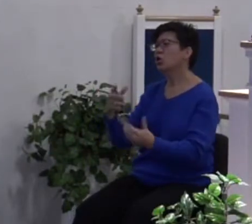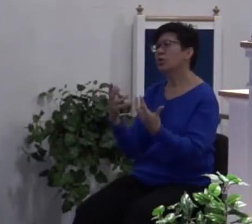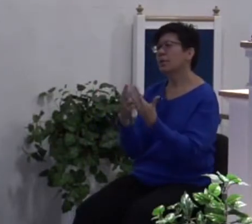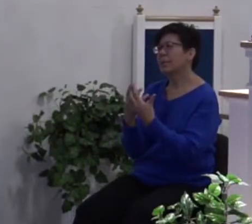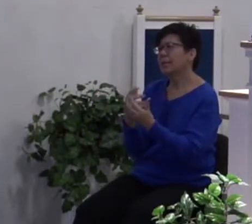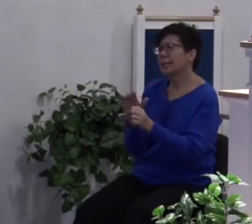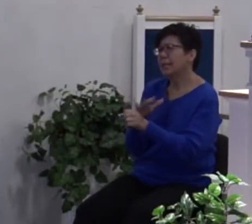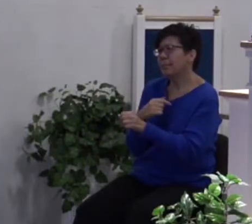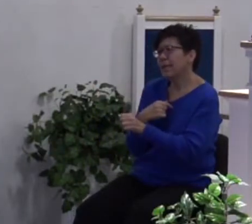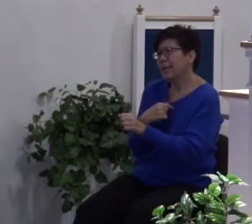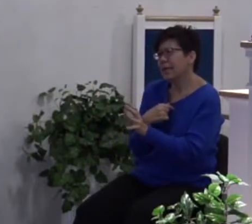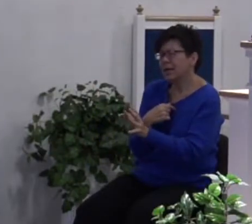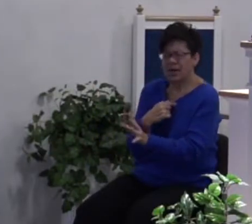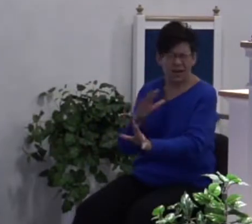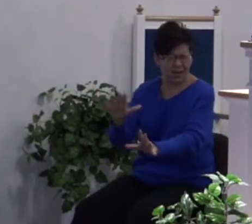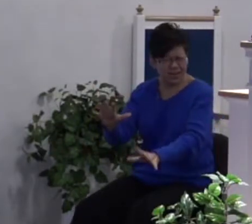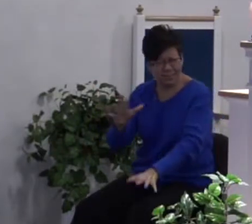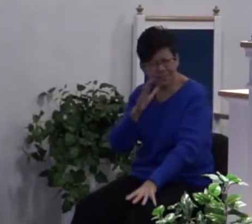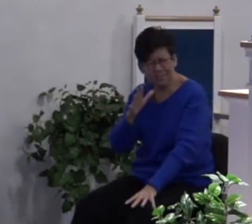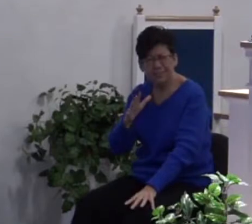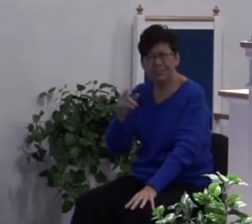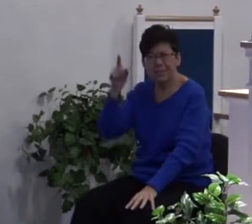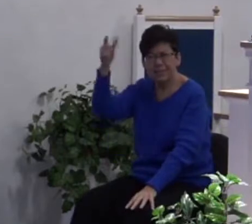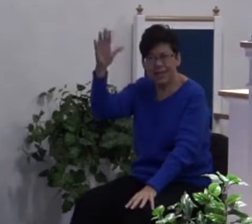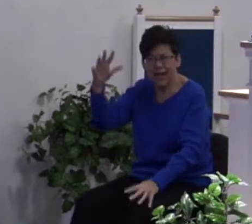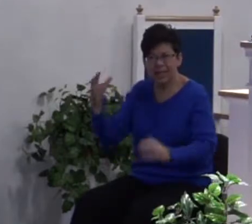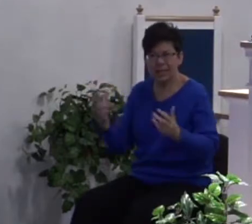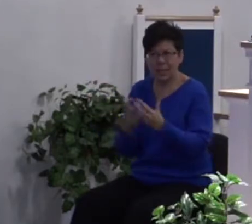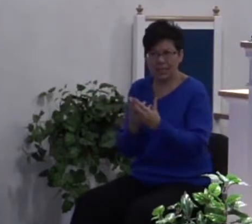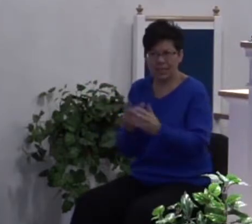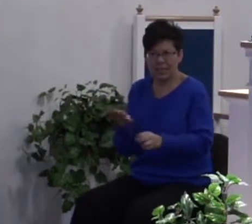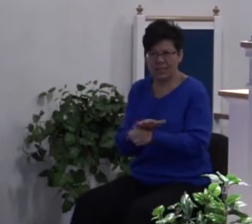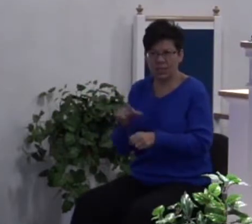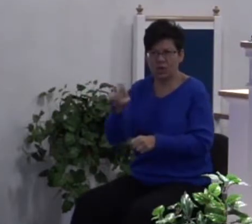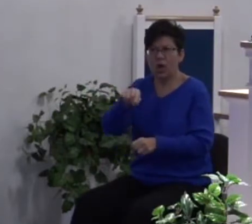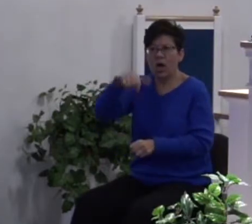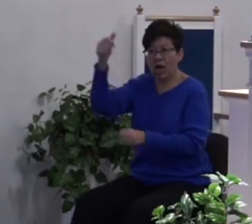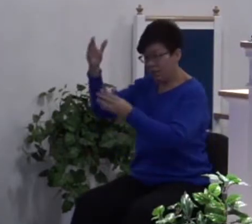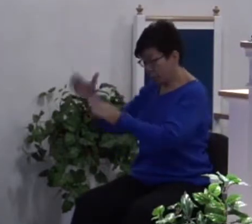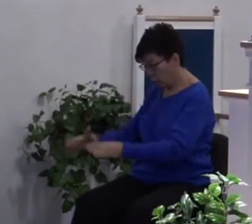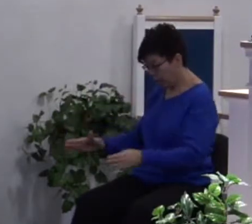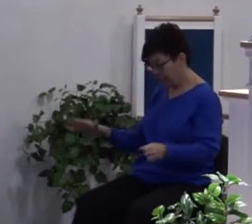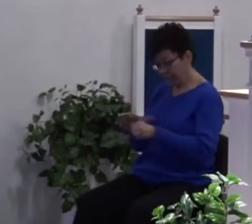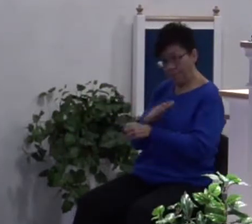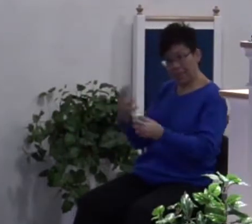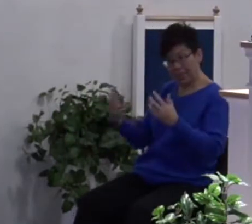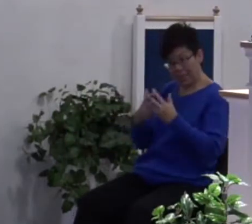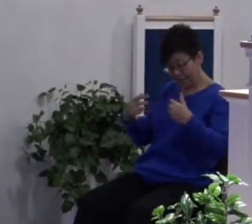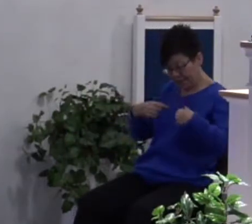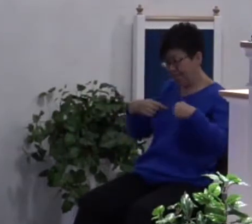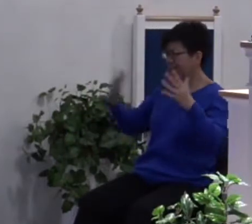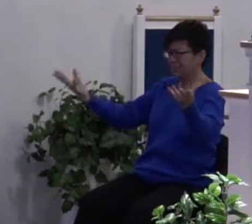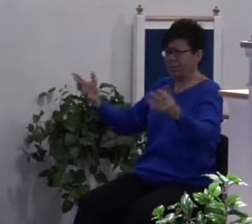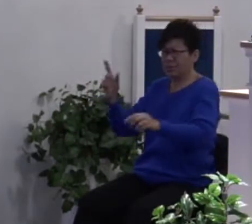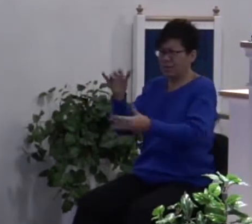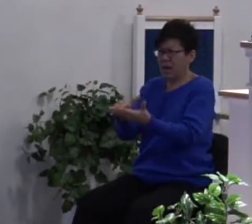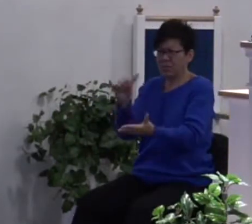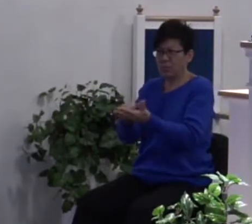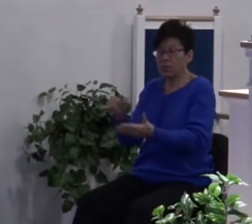somebody. What a you can't put that on another human being. Another human being can't complete you. They may make you